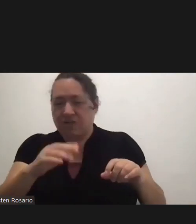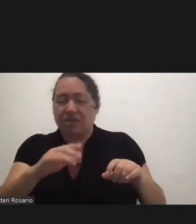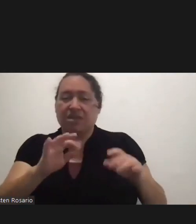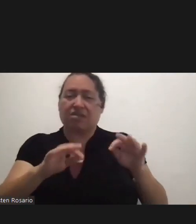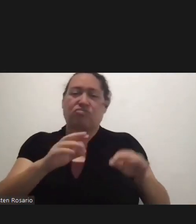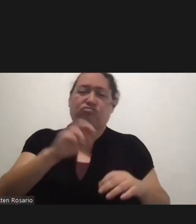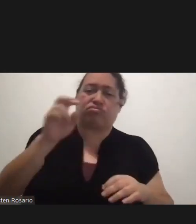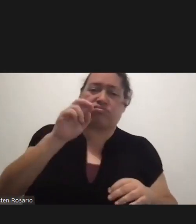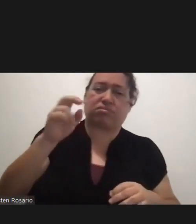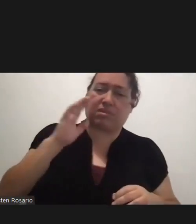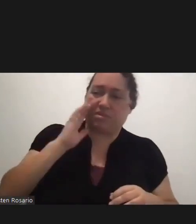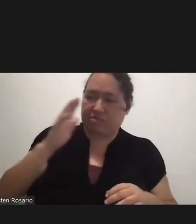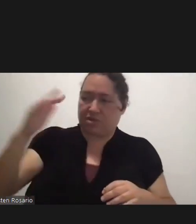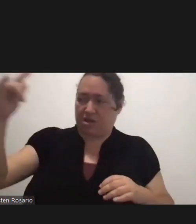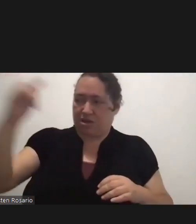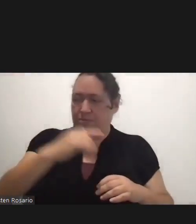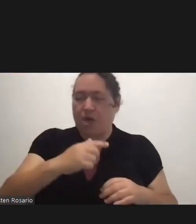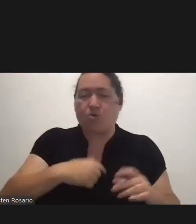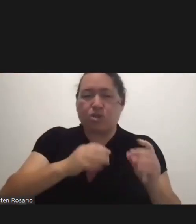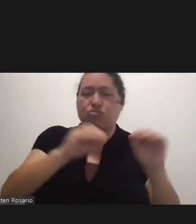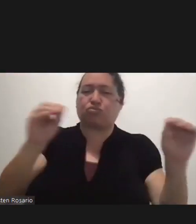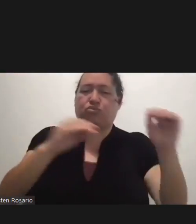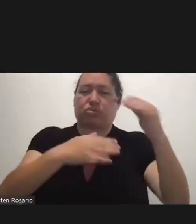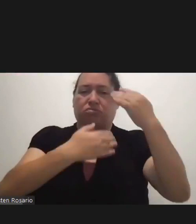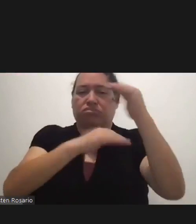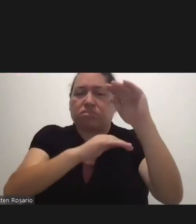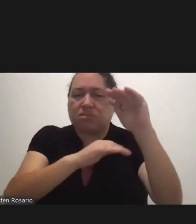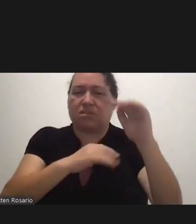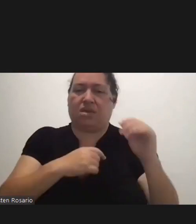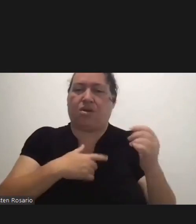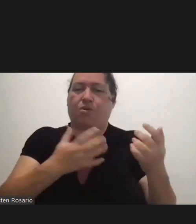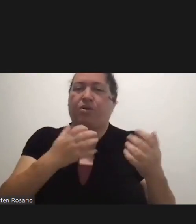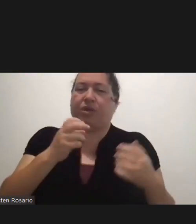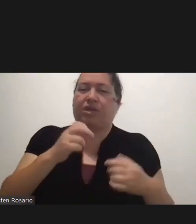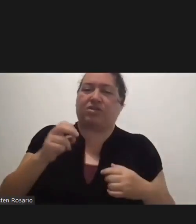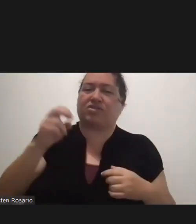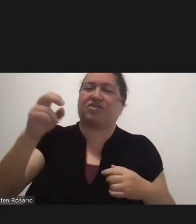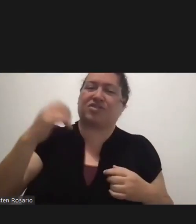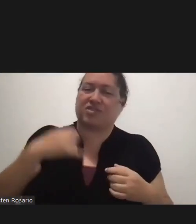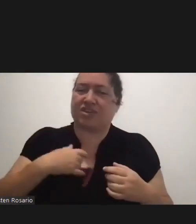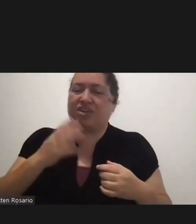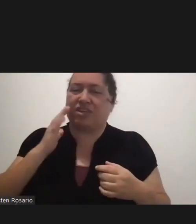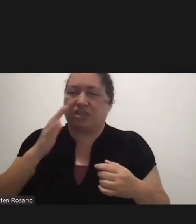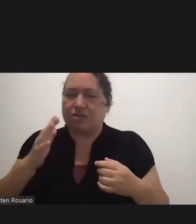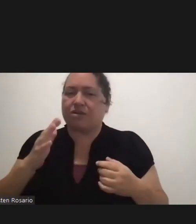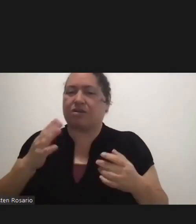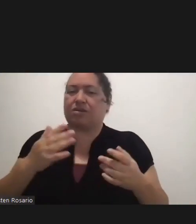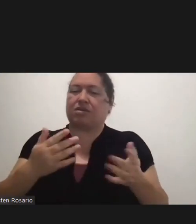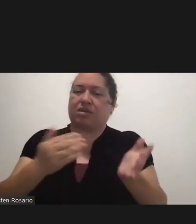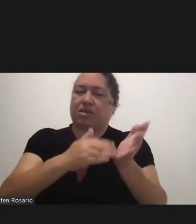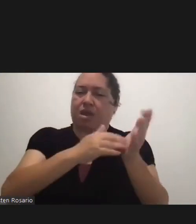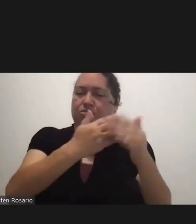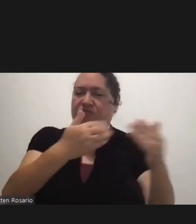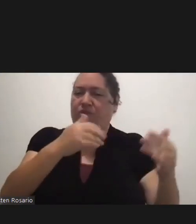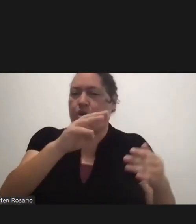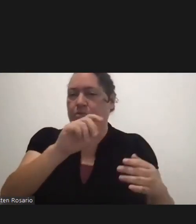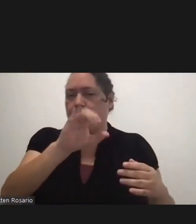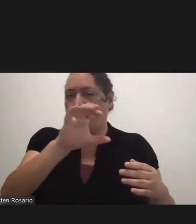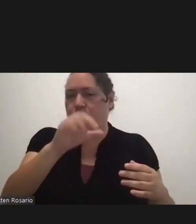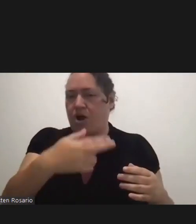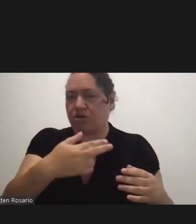without any kind of restrictions. I would love it with tourism opening and coming like we did before March of 2020.